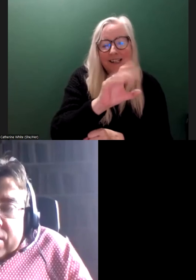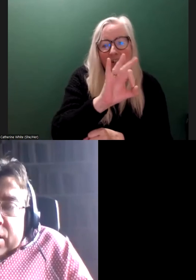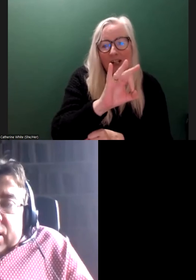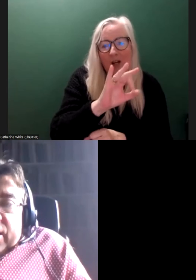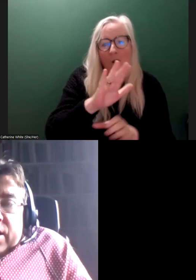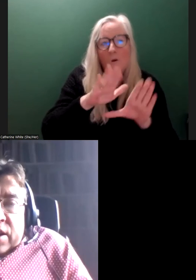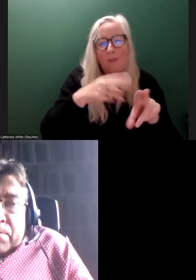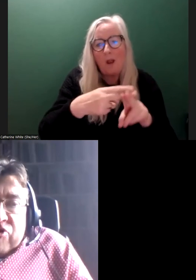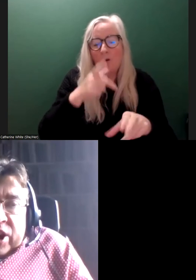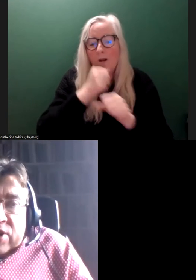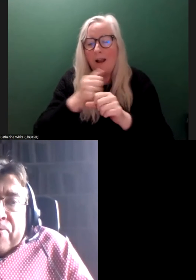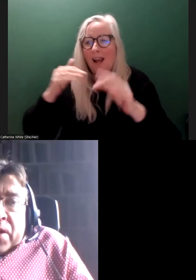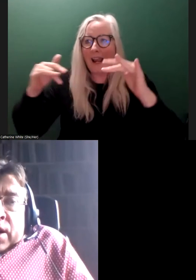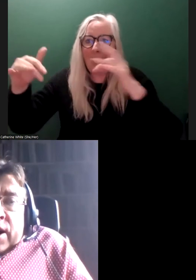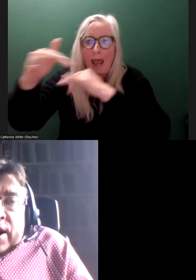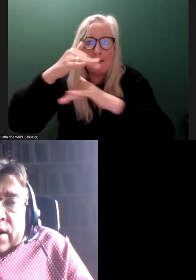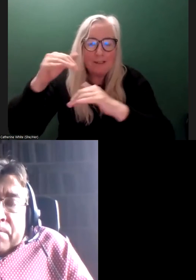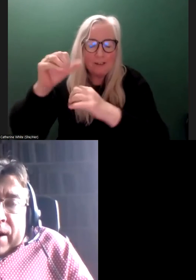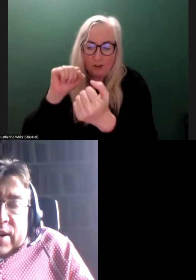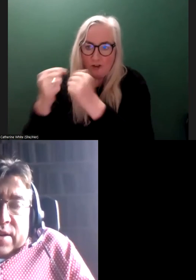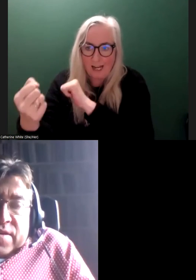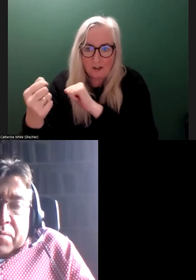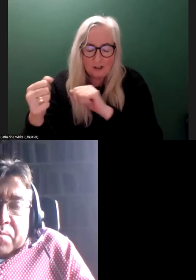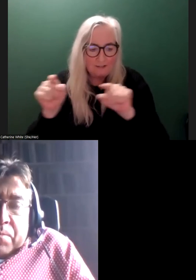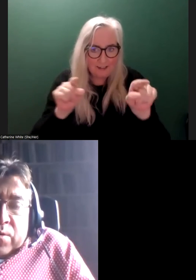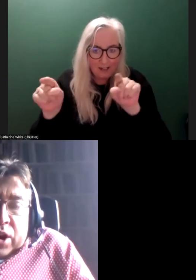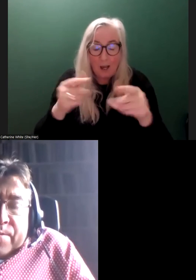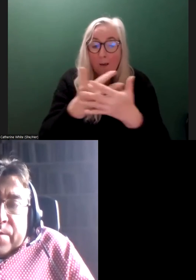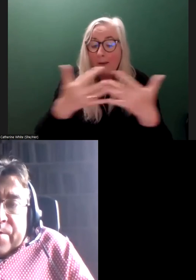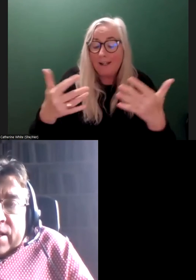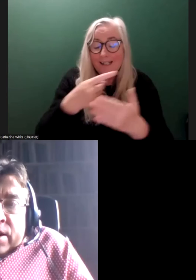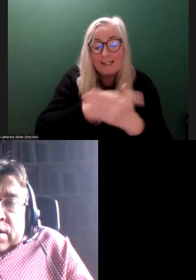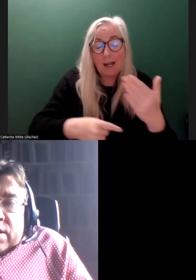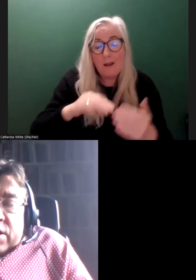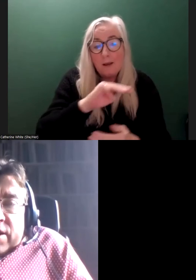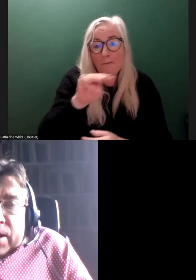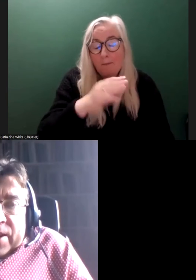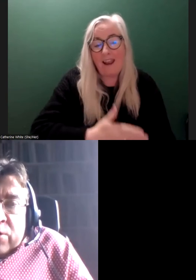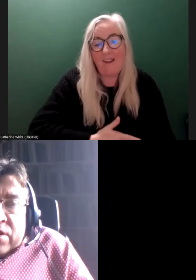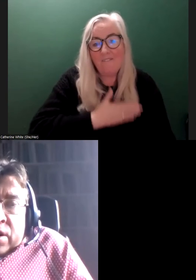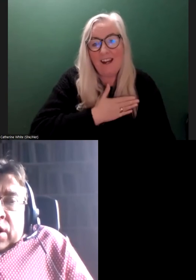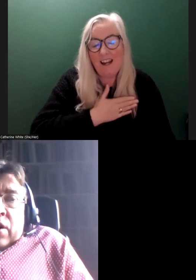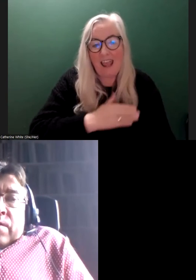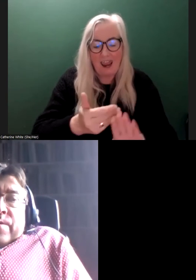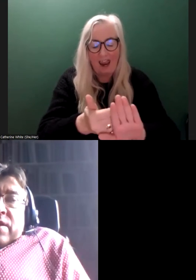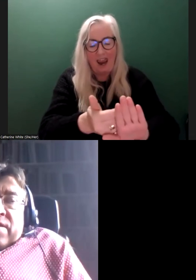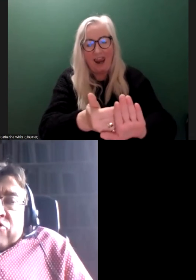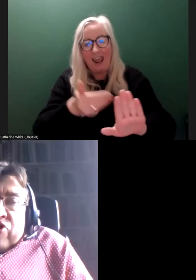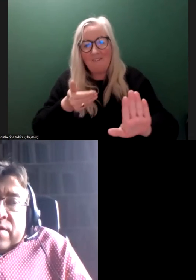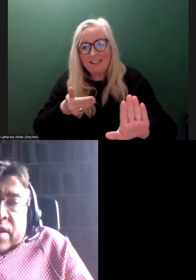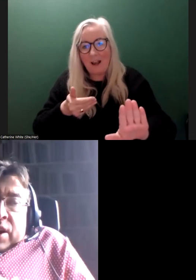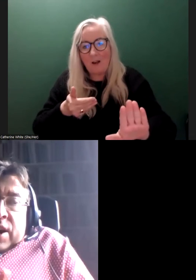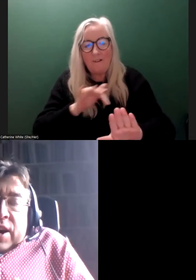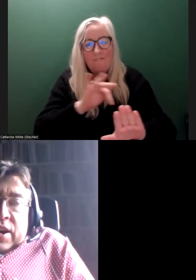climate and climate change. And many disabled people would often feel that they are left out of the